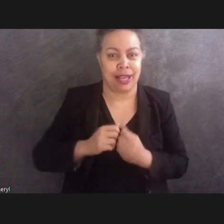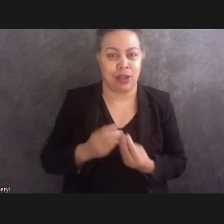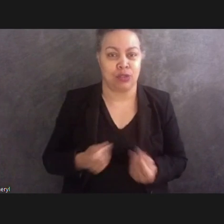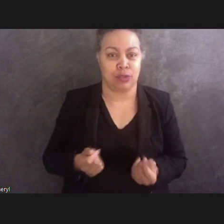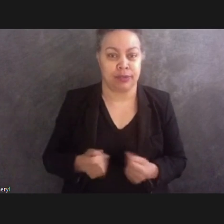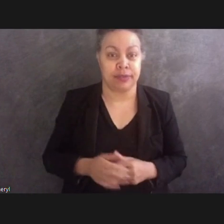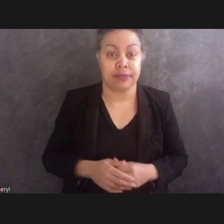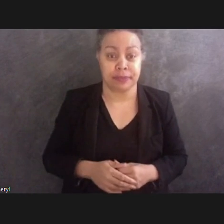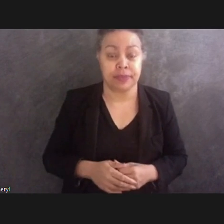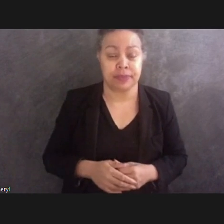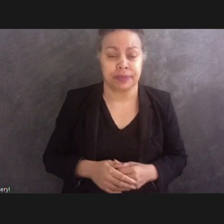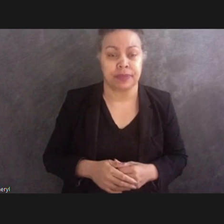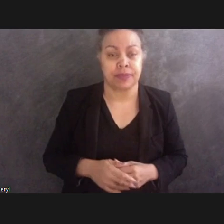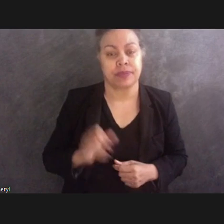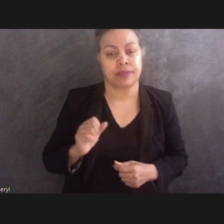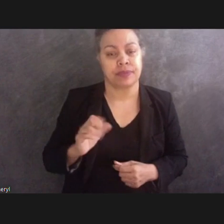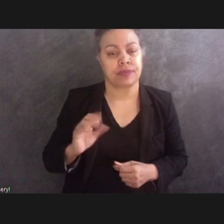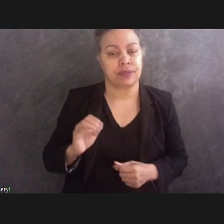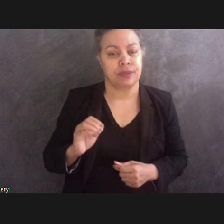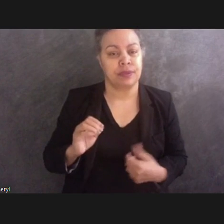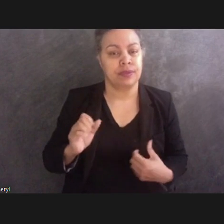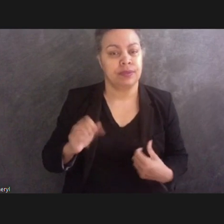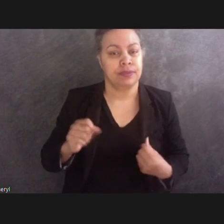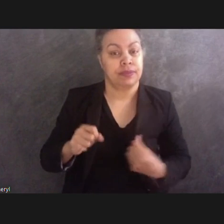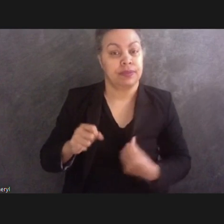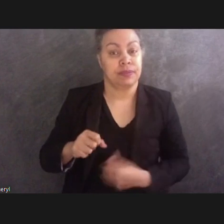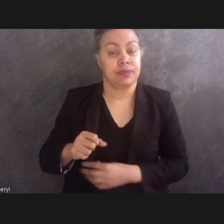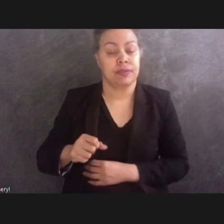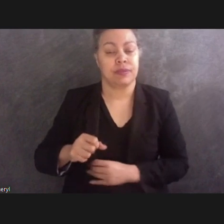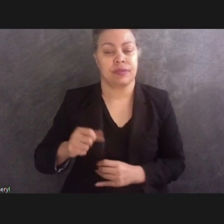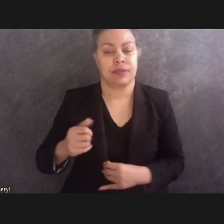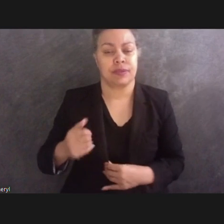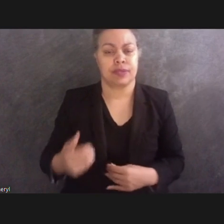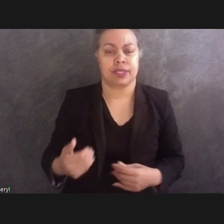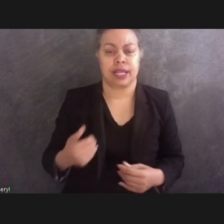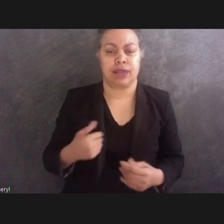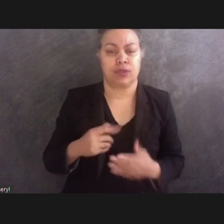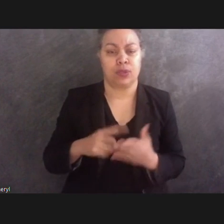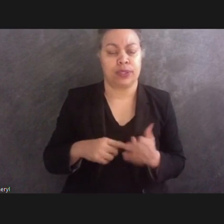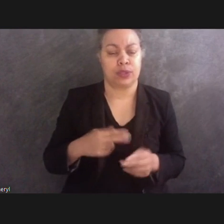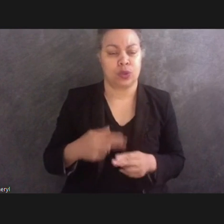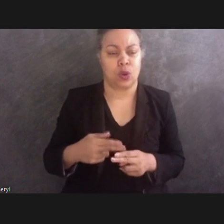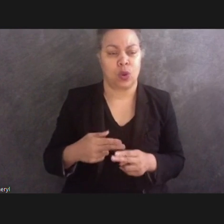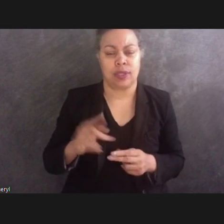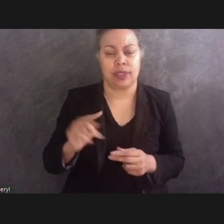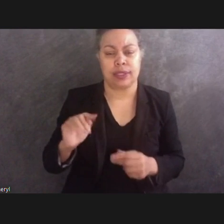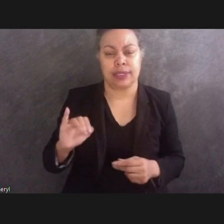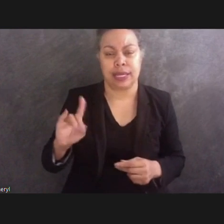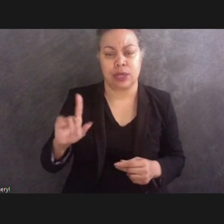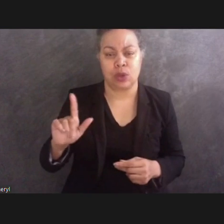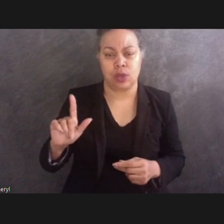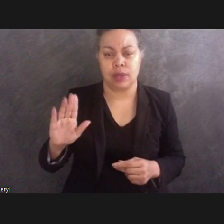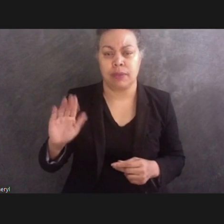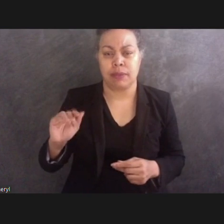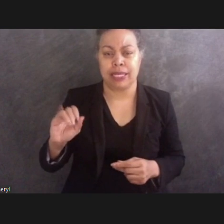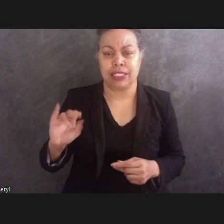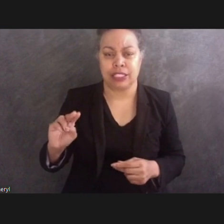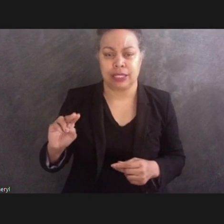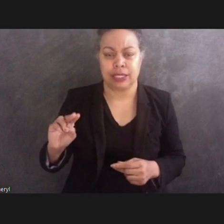So there is on the table what's called the Tidal Basin Ideas Lab, which are